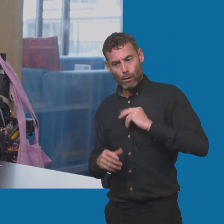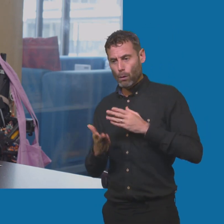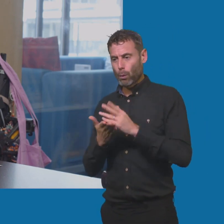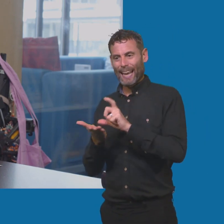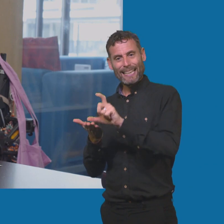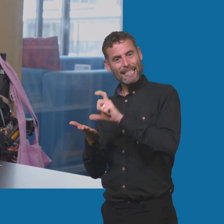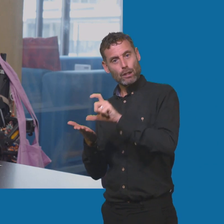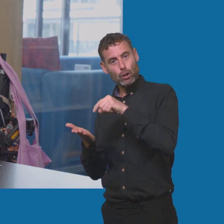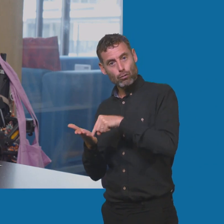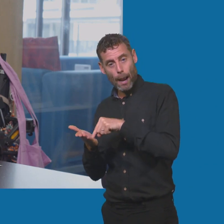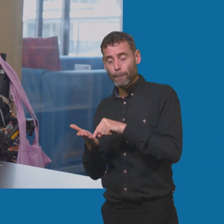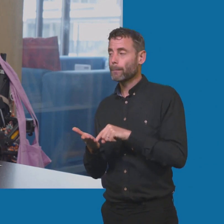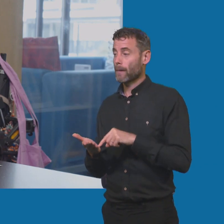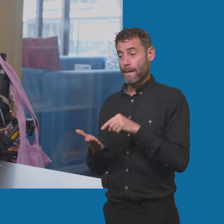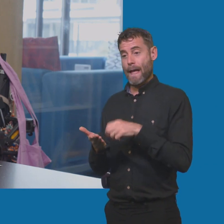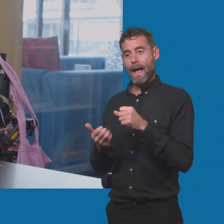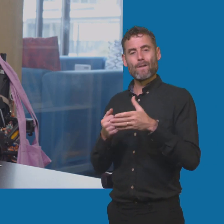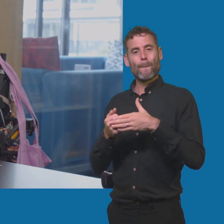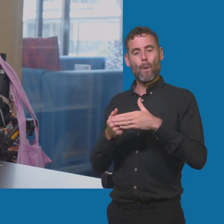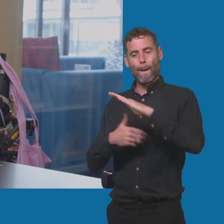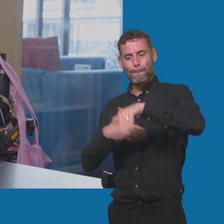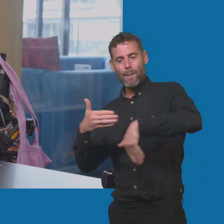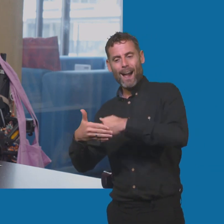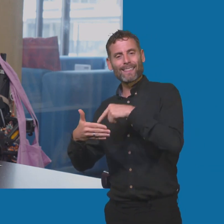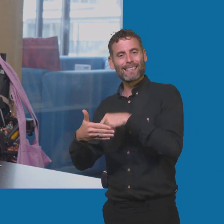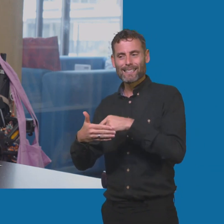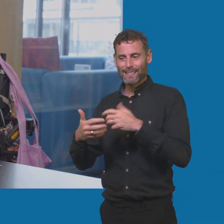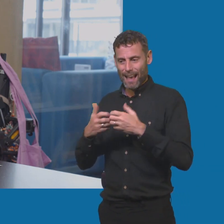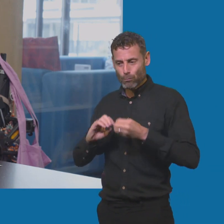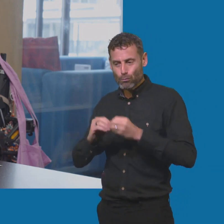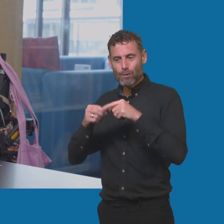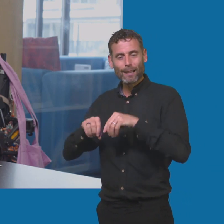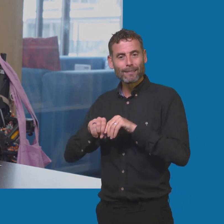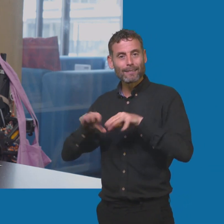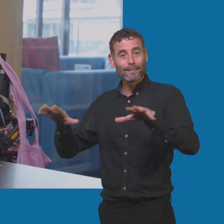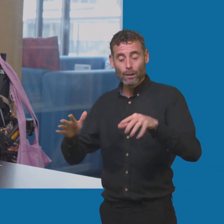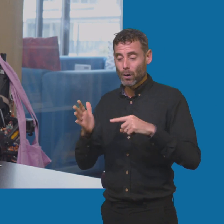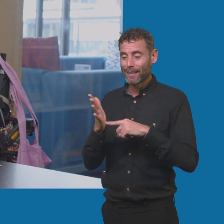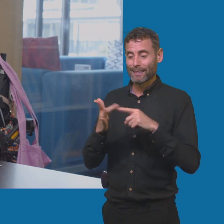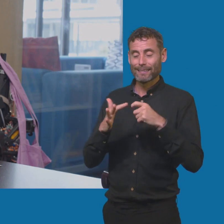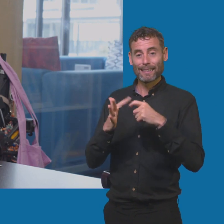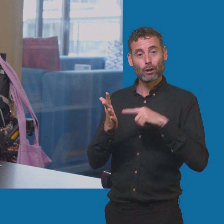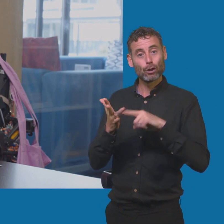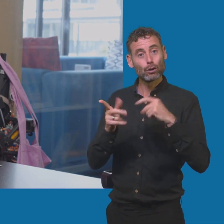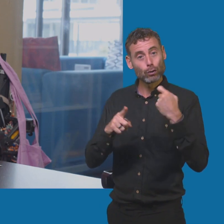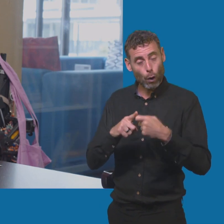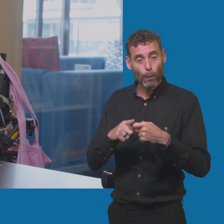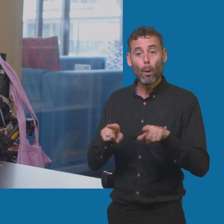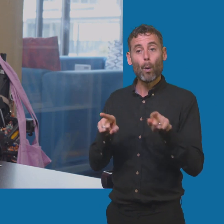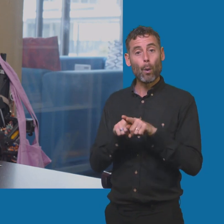behind the scenes content or follow us on TikTok I'm sure Fats will be over there won't she? And watch the full video on YouTube you can